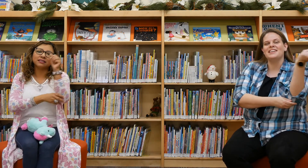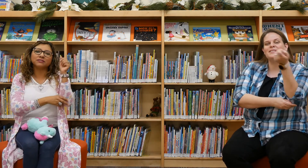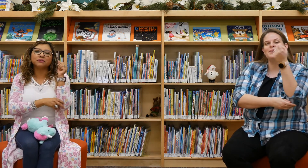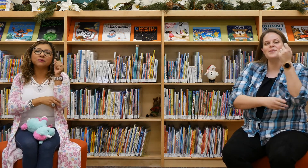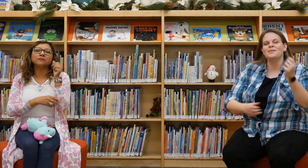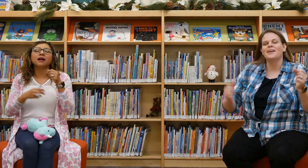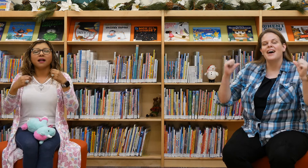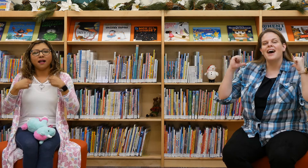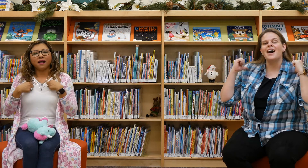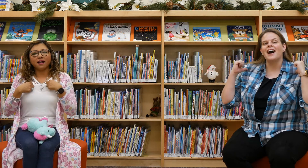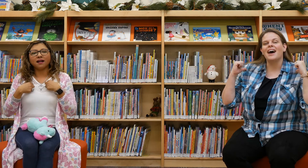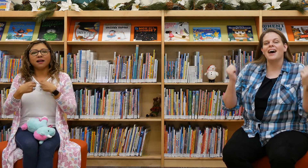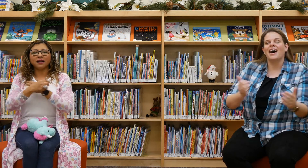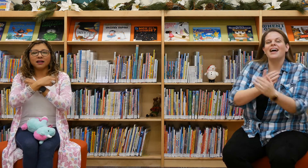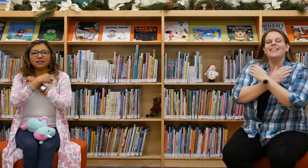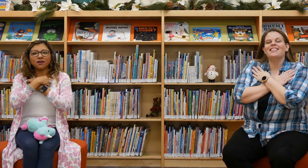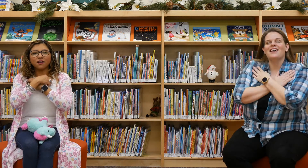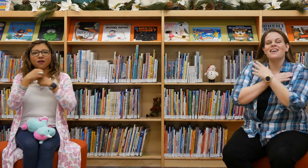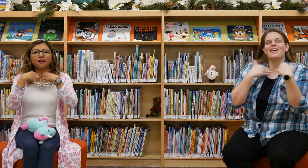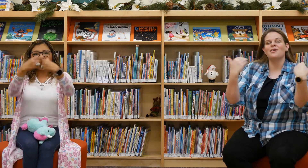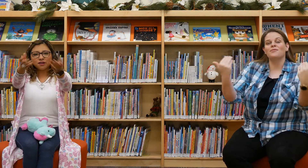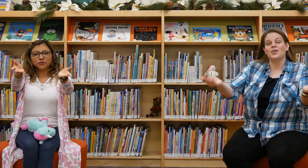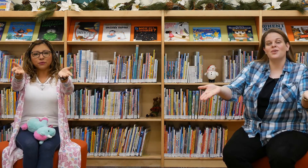doo, I love you.